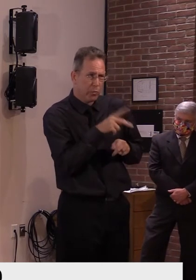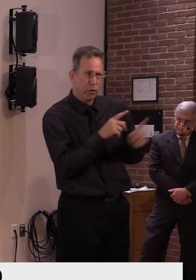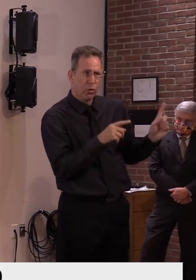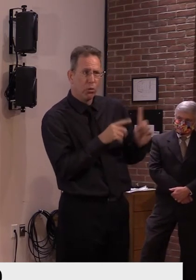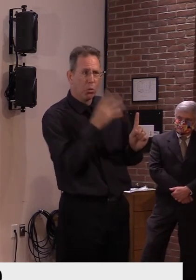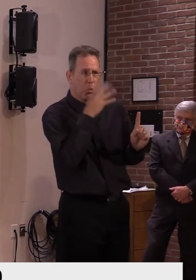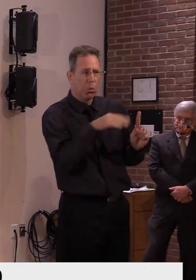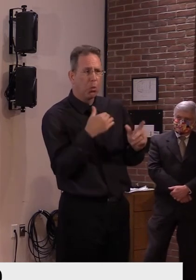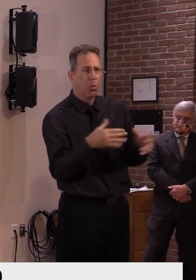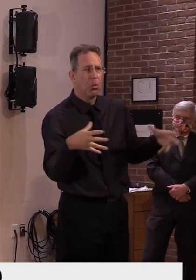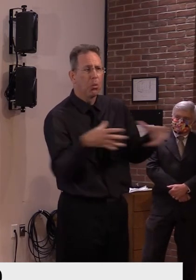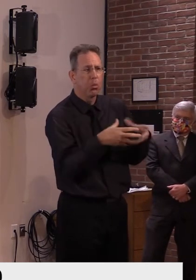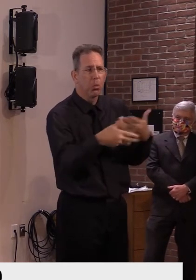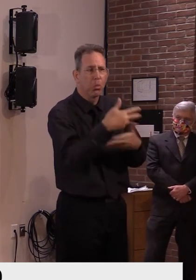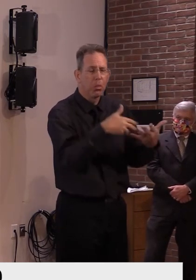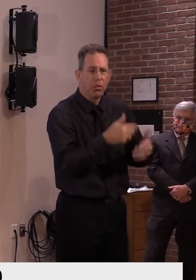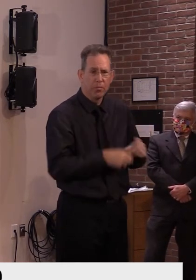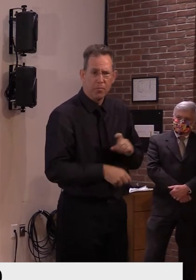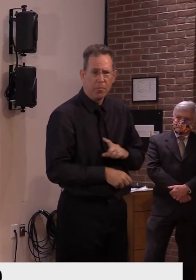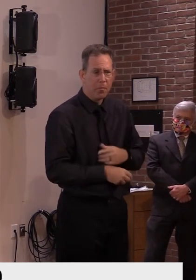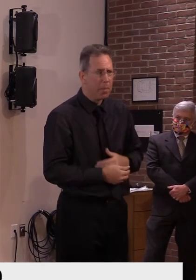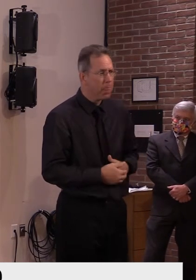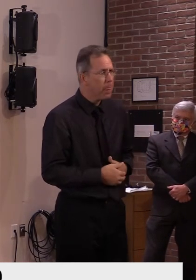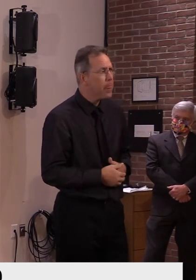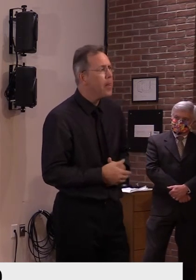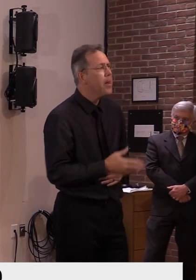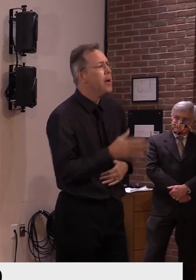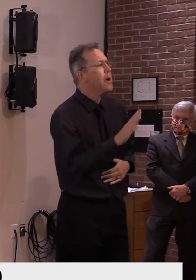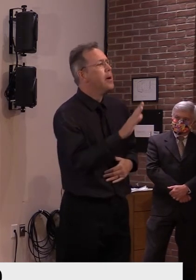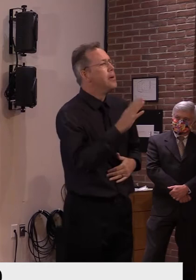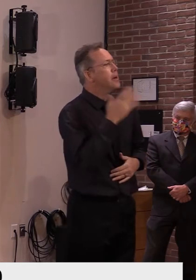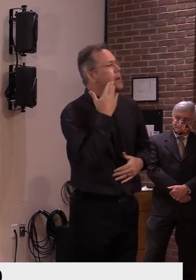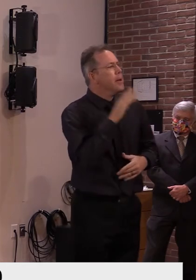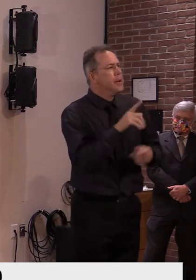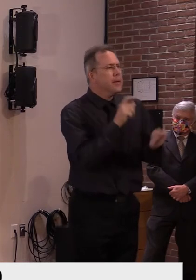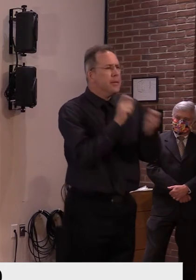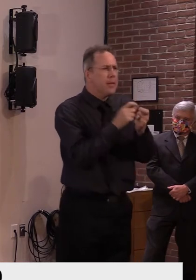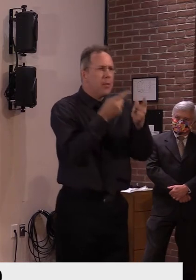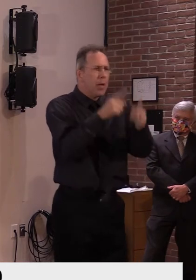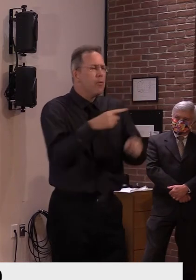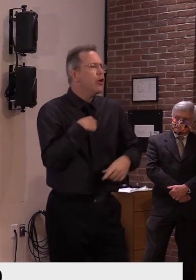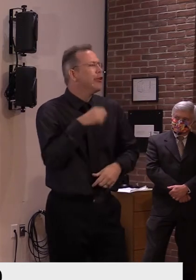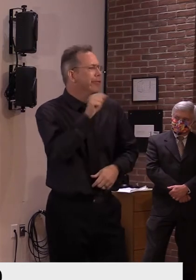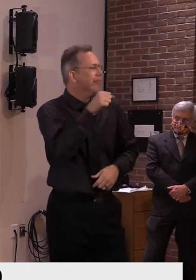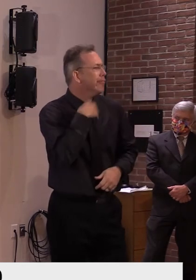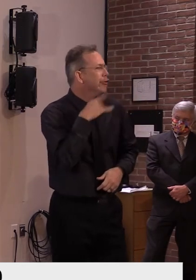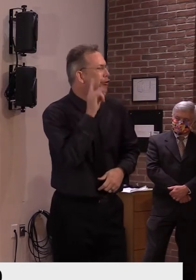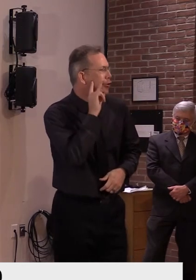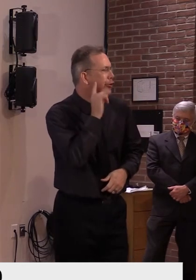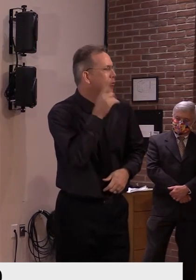surrounding the off-ice, uh, type of, uh, gathering of some sort.